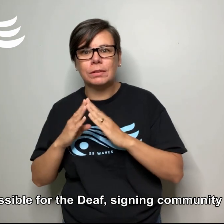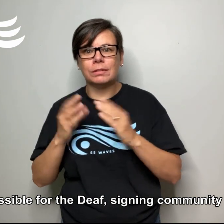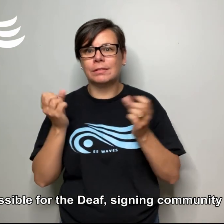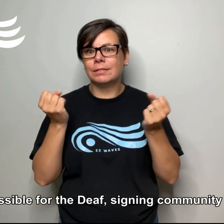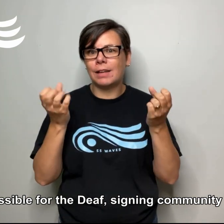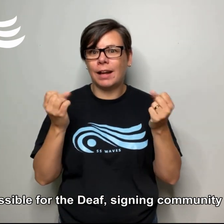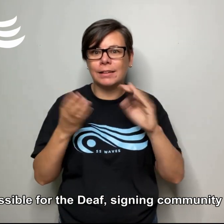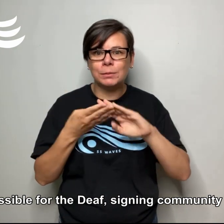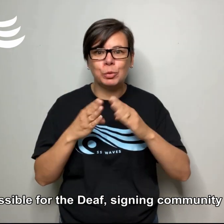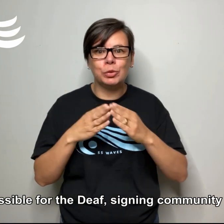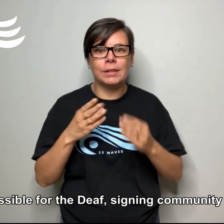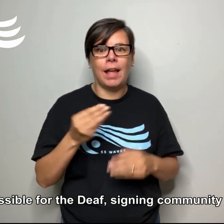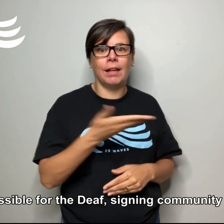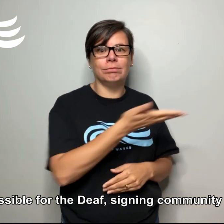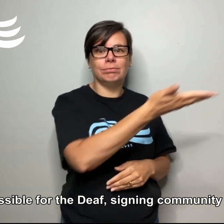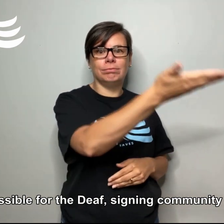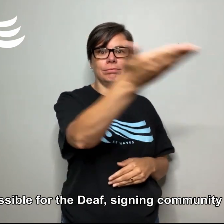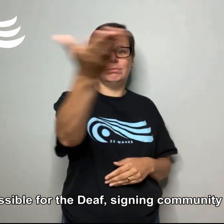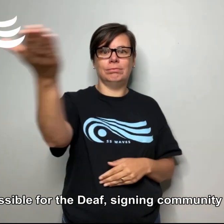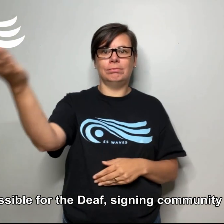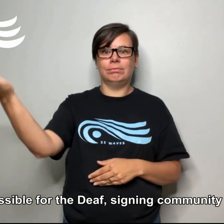Signing community and beyond.